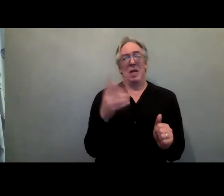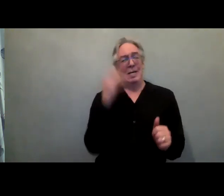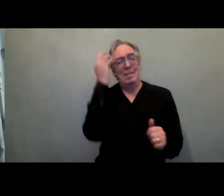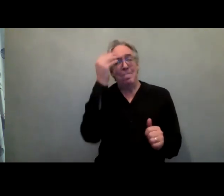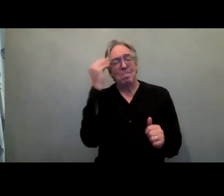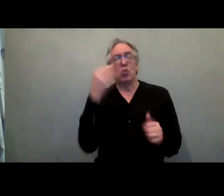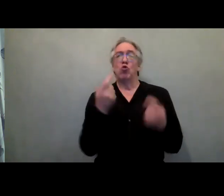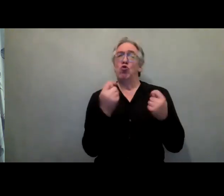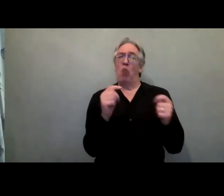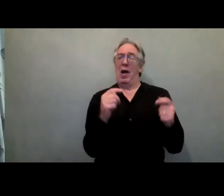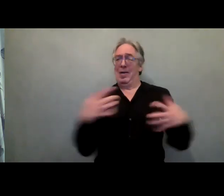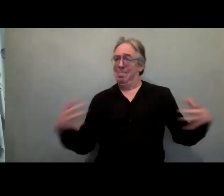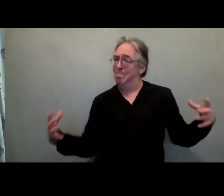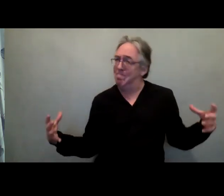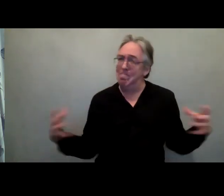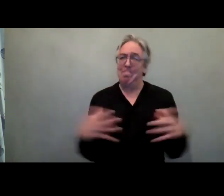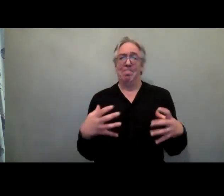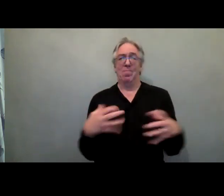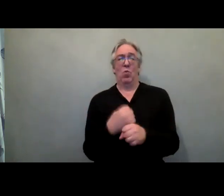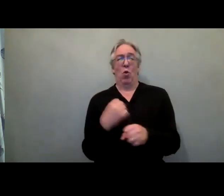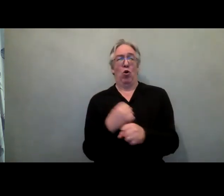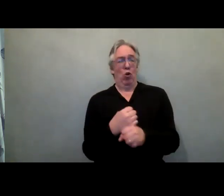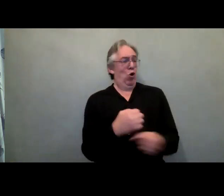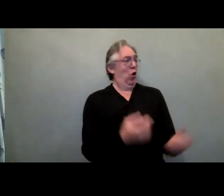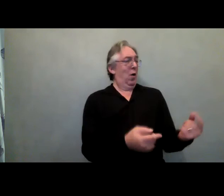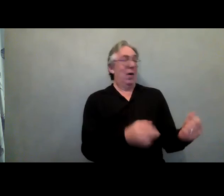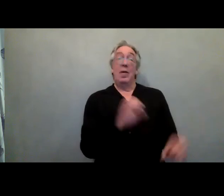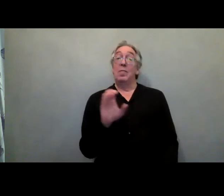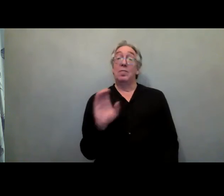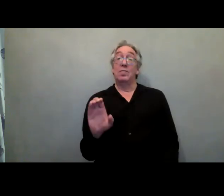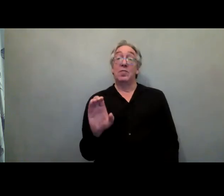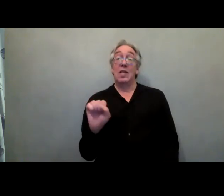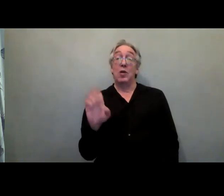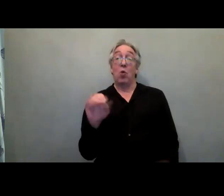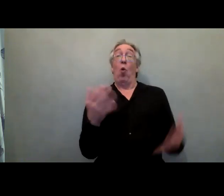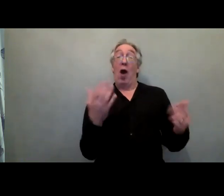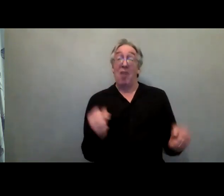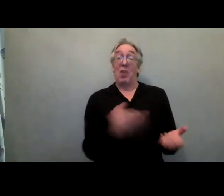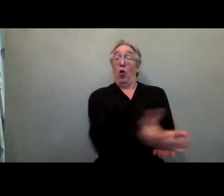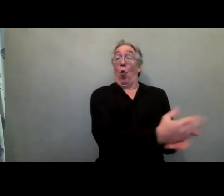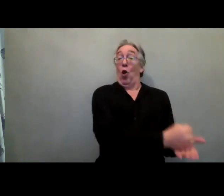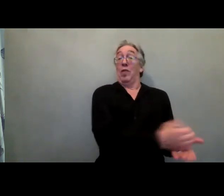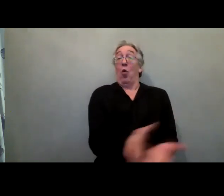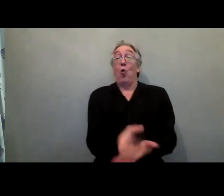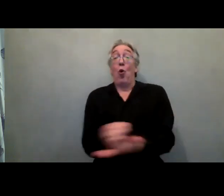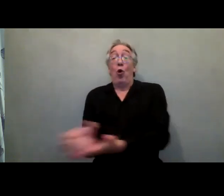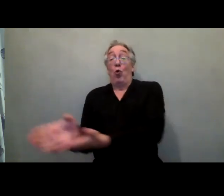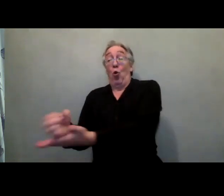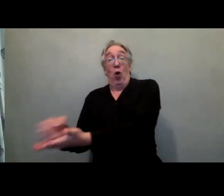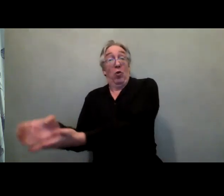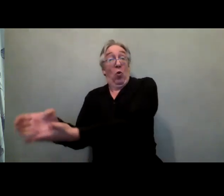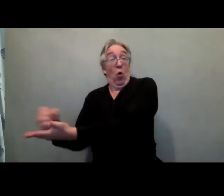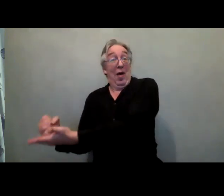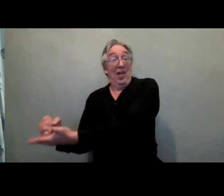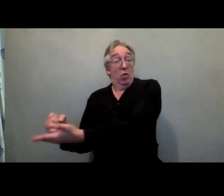if we can bring together the different types of data that civil society organizations collect, we could paint a more holistic picture of the